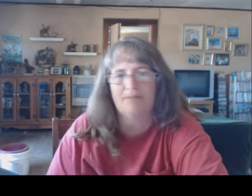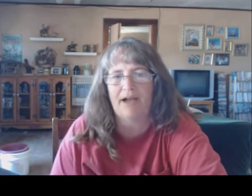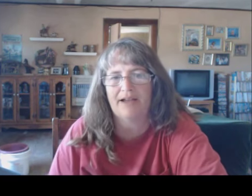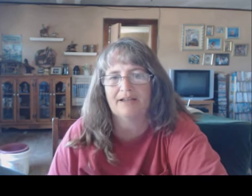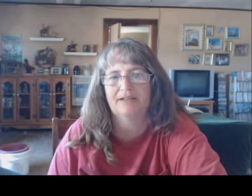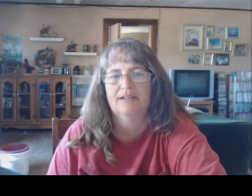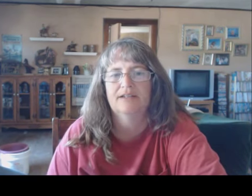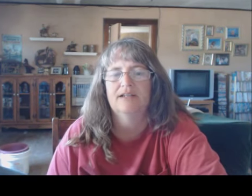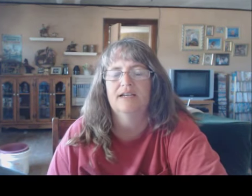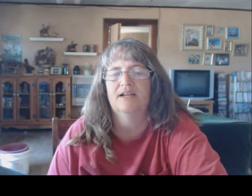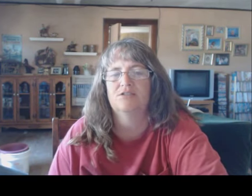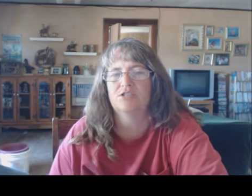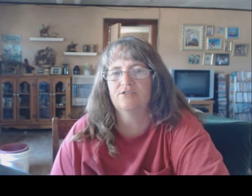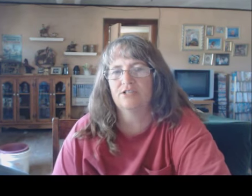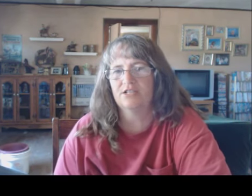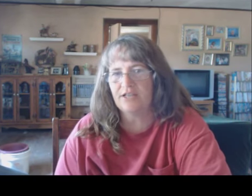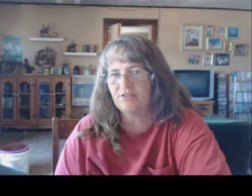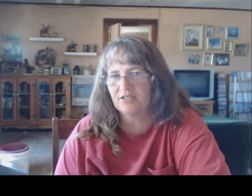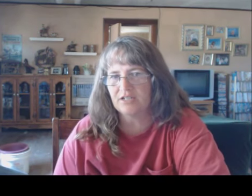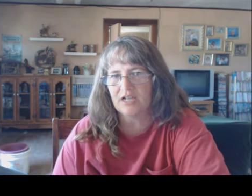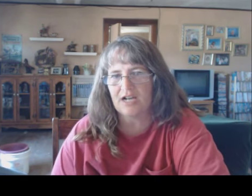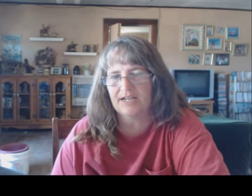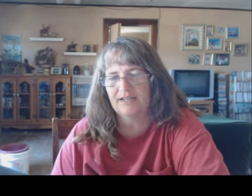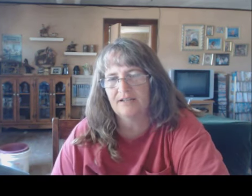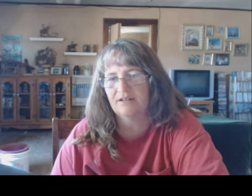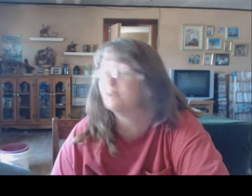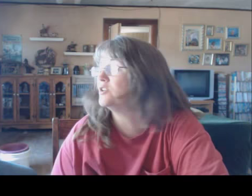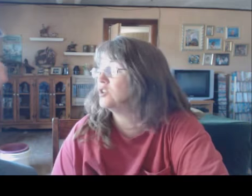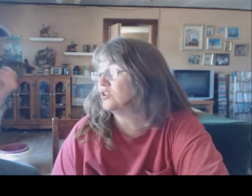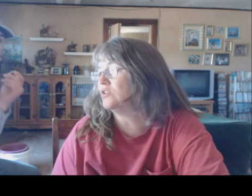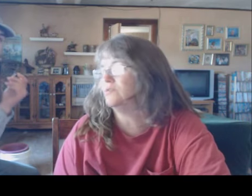out the back. And I was loading another little guy, or little girl.